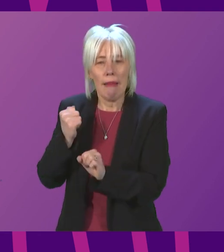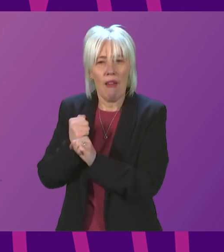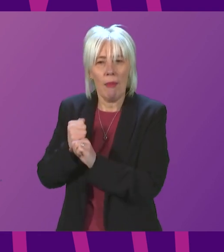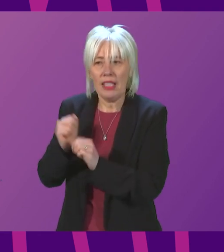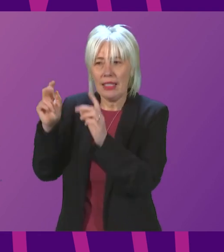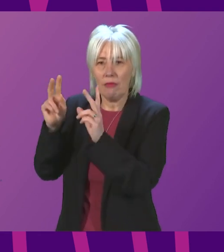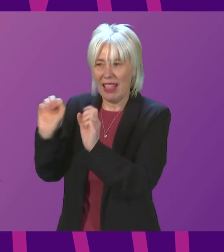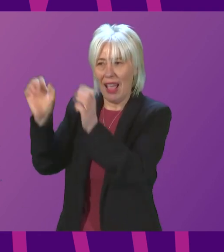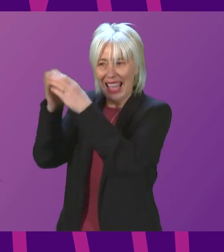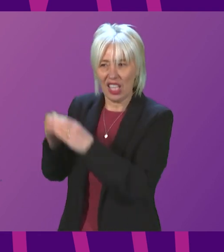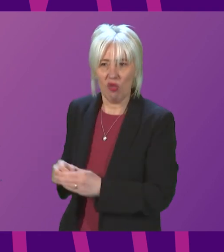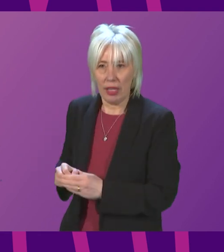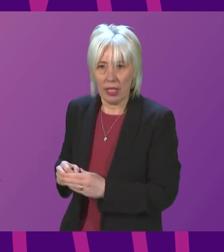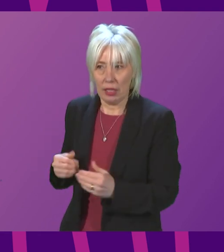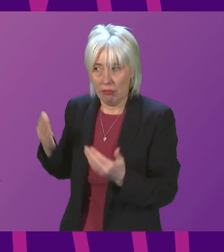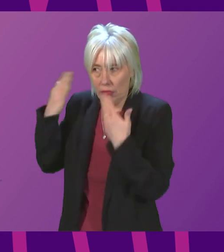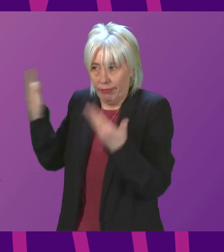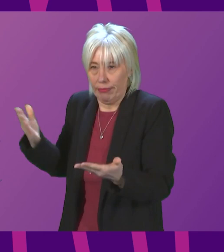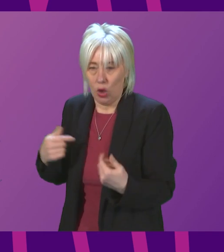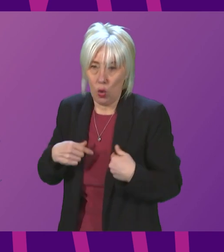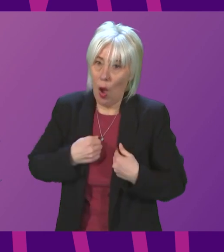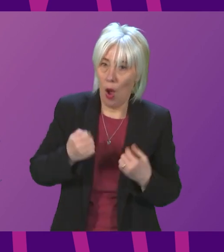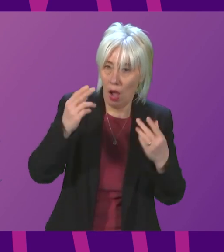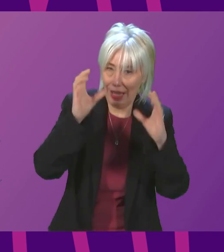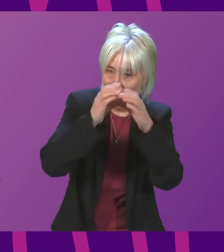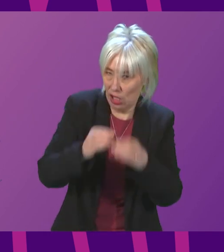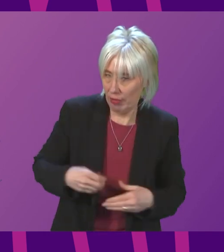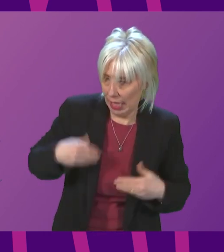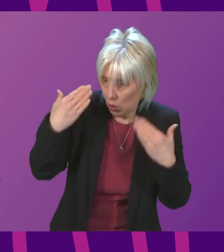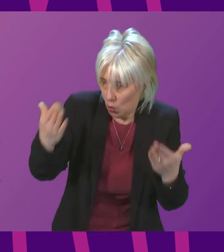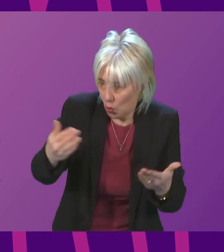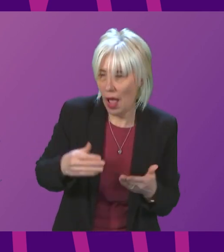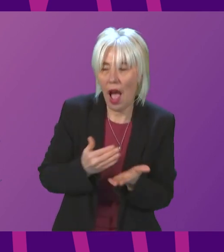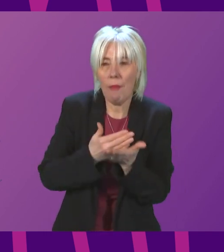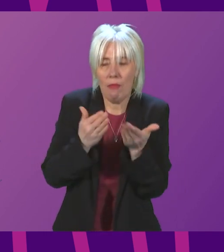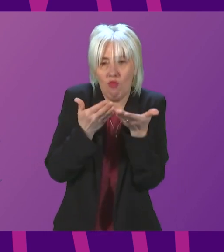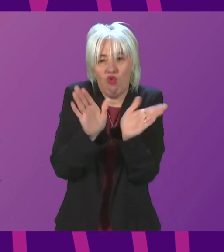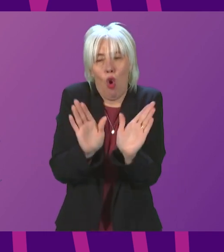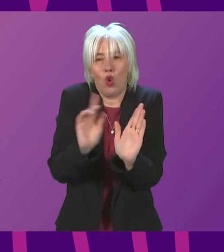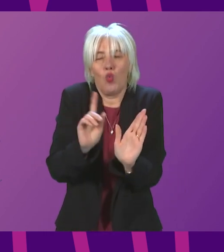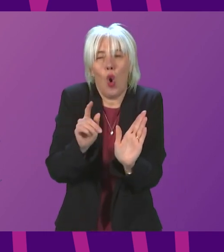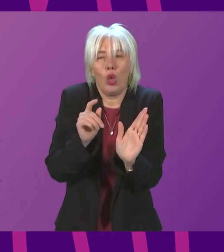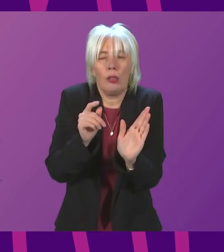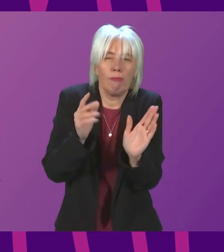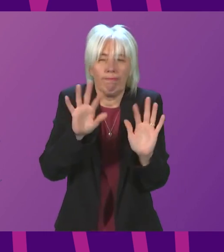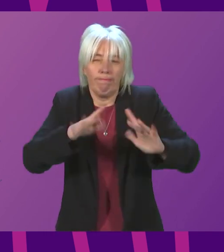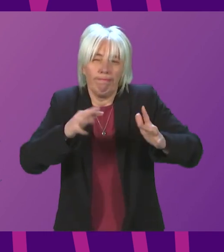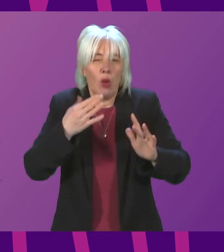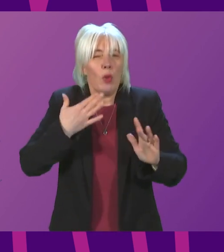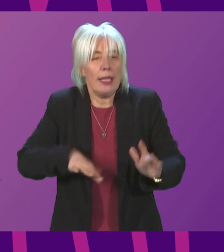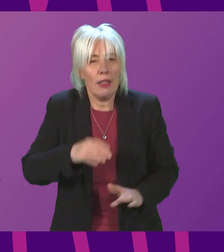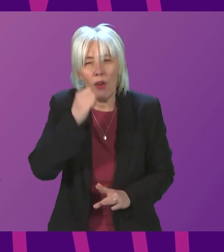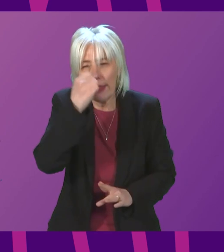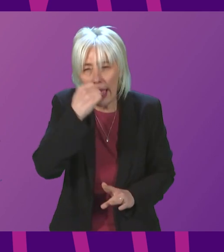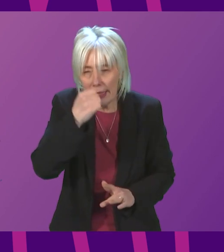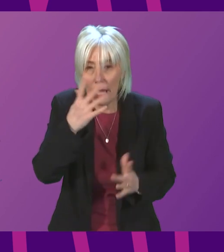will be? So, I can answer that question. I have set out the broad priorities for testing, and we will continue to develop the detail. And I think this